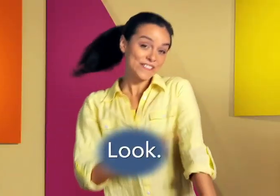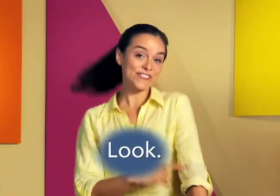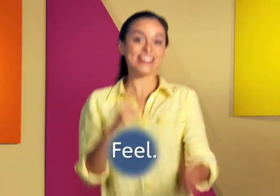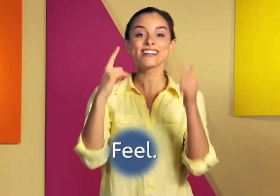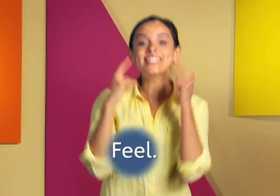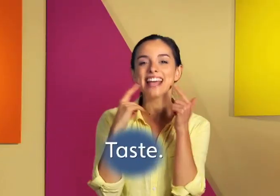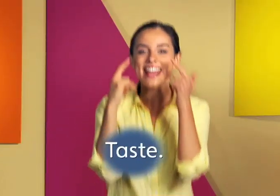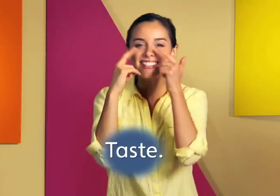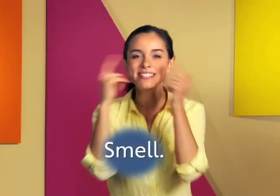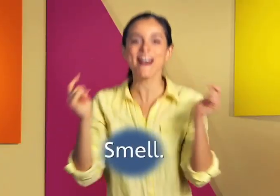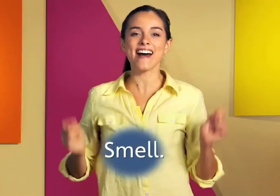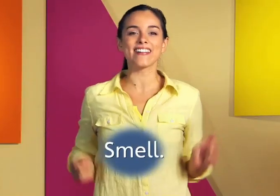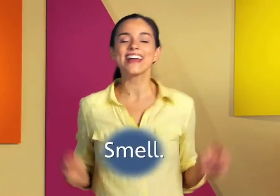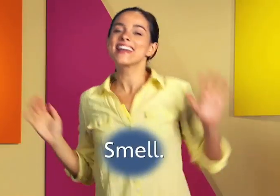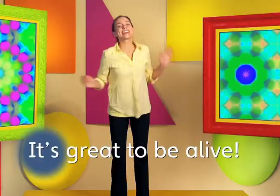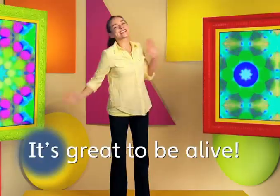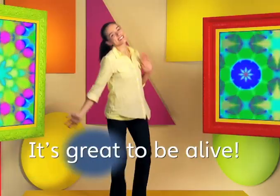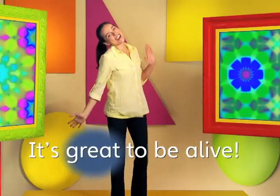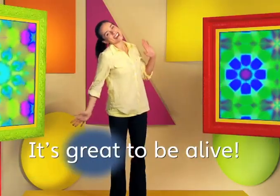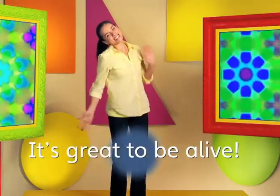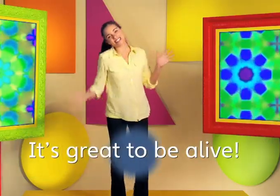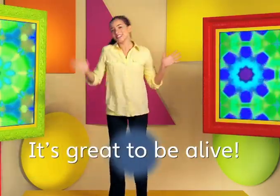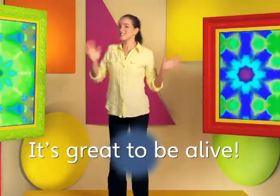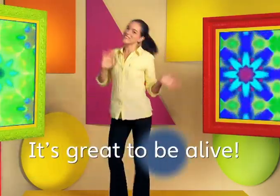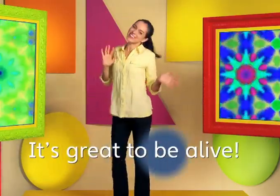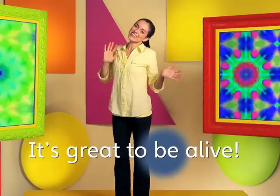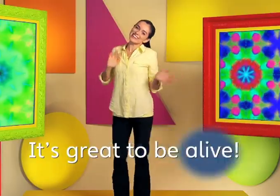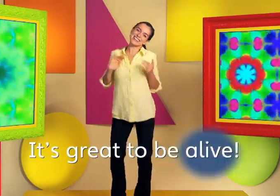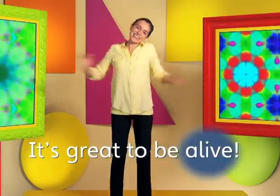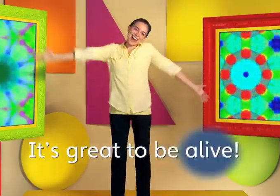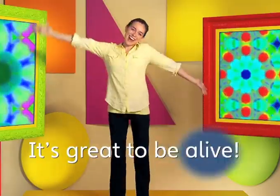feel, taste, smell. It's great to be alive. Bye.